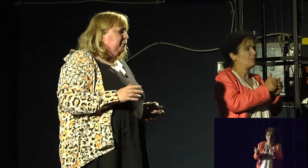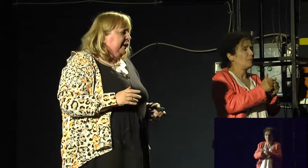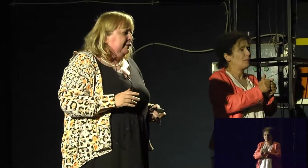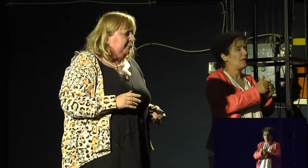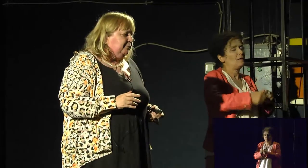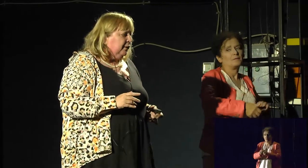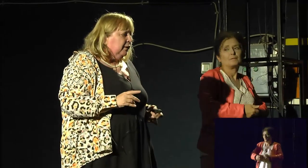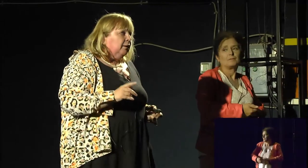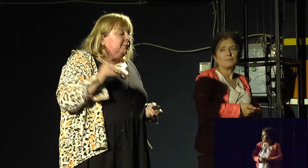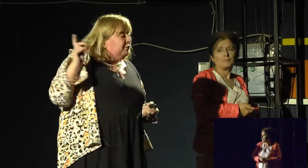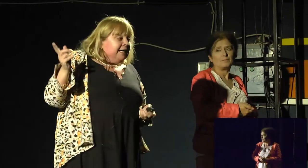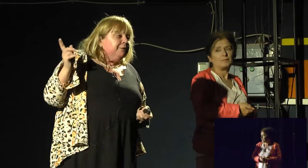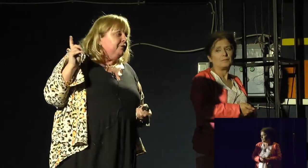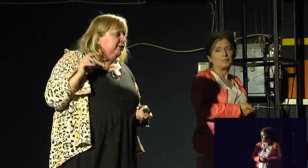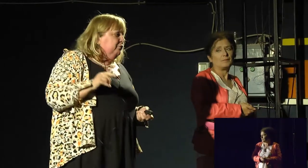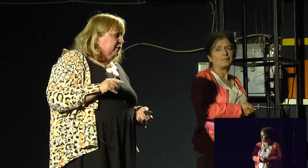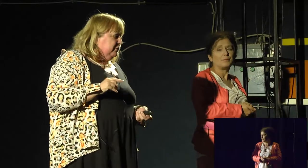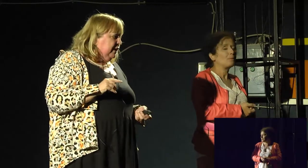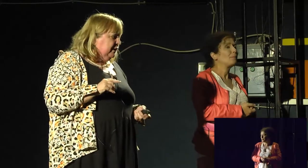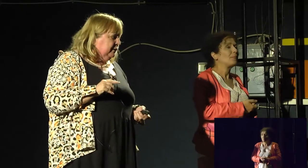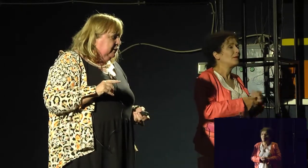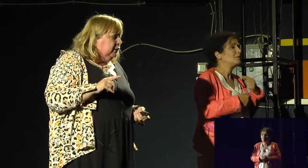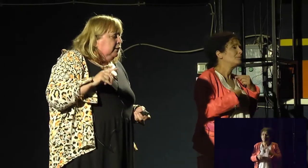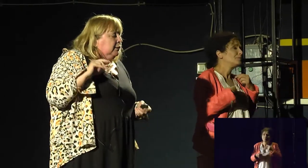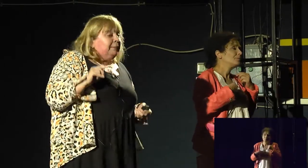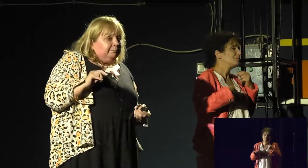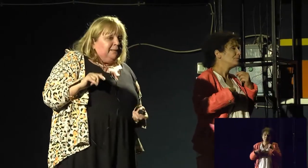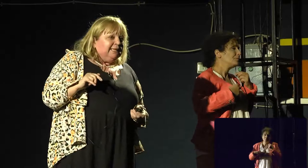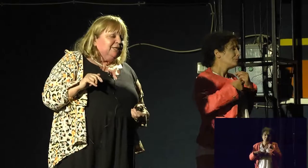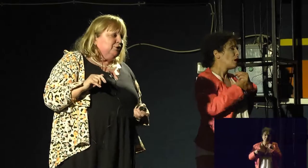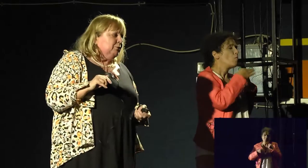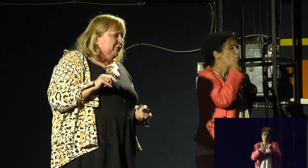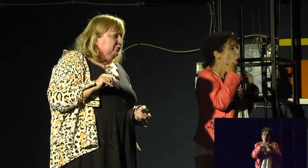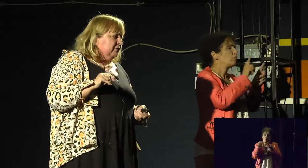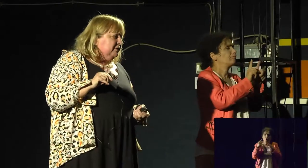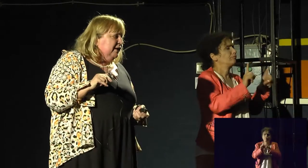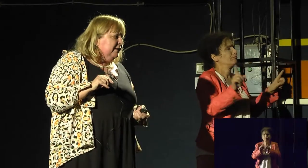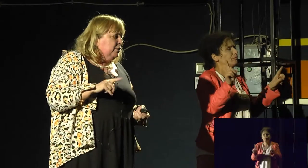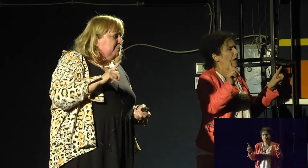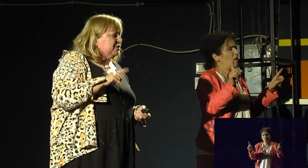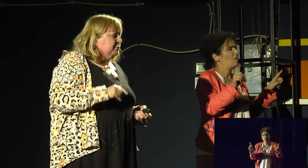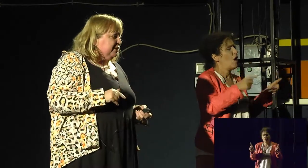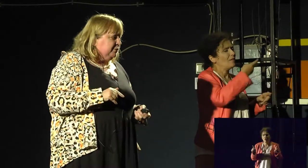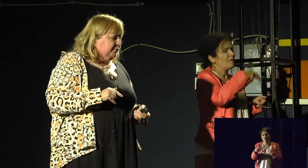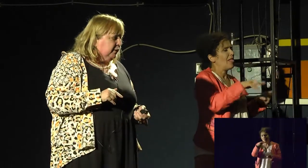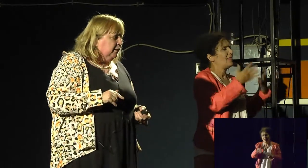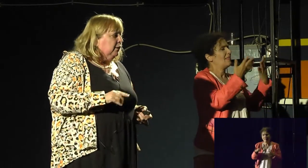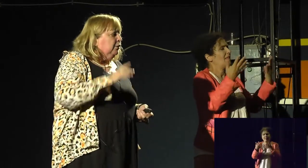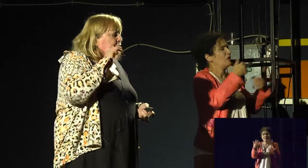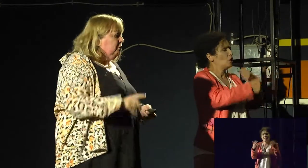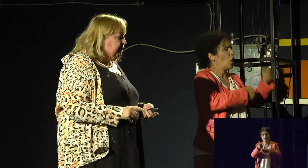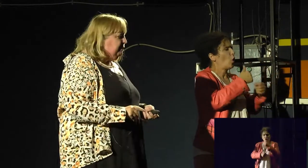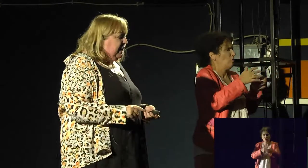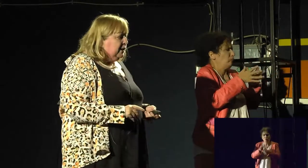So they forbade it. But it's very different than 2009. The big issue in 2009 was masturbation.